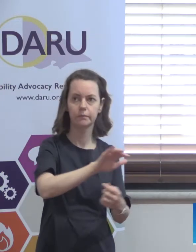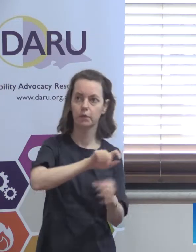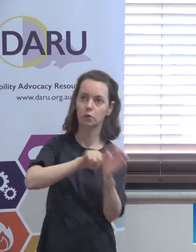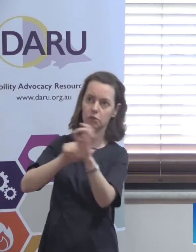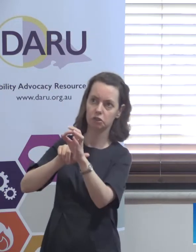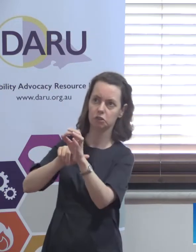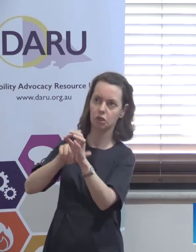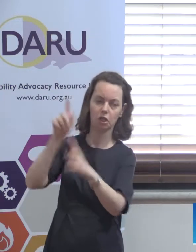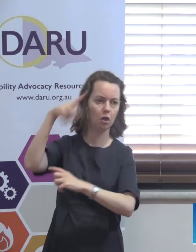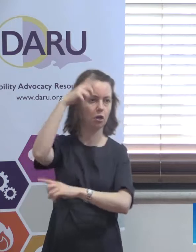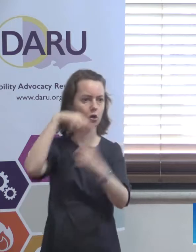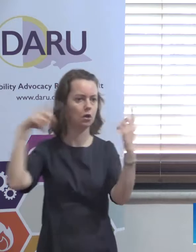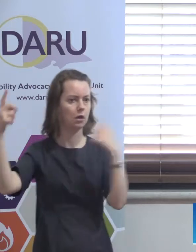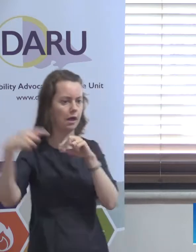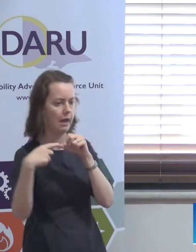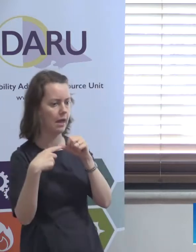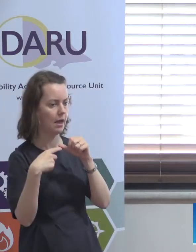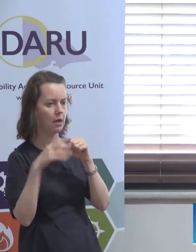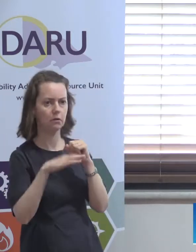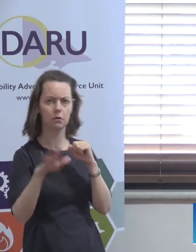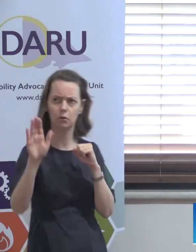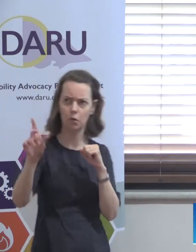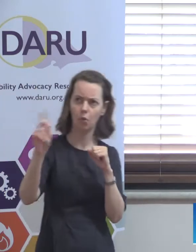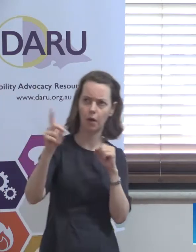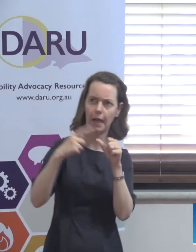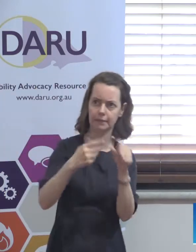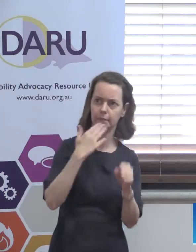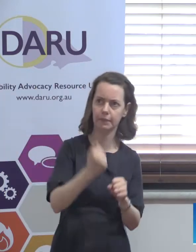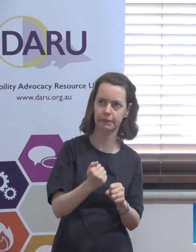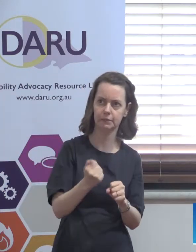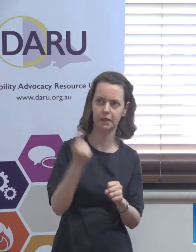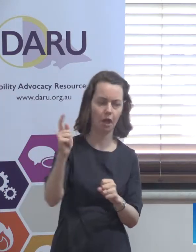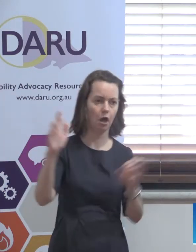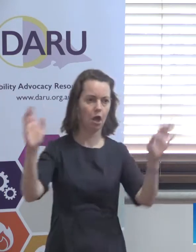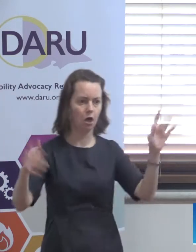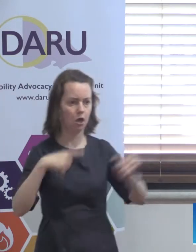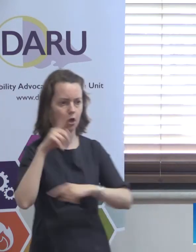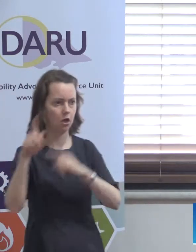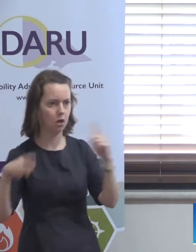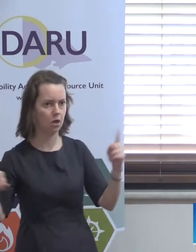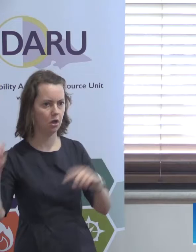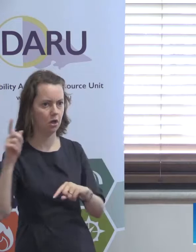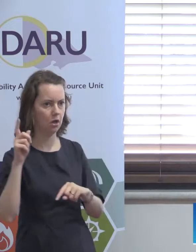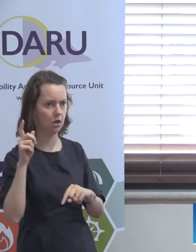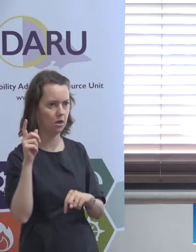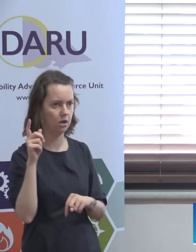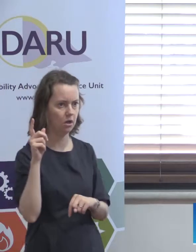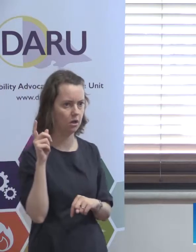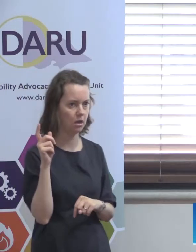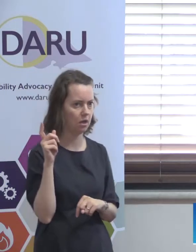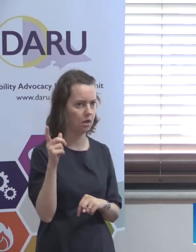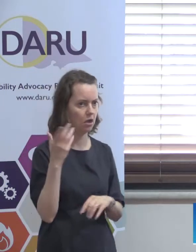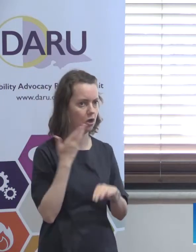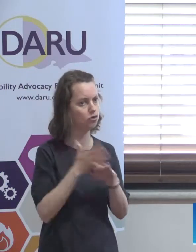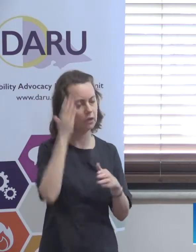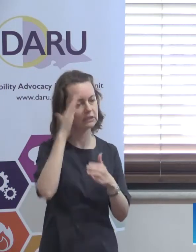all the time and want the answers so this is new for them this experience of interacting in this really face to